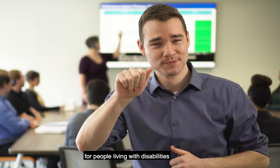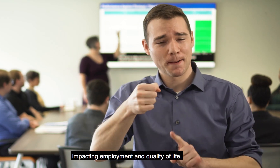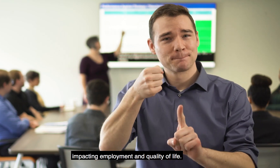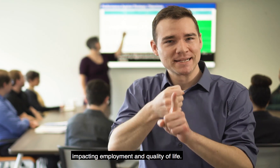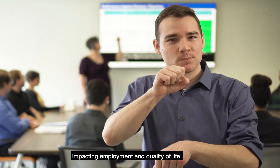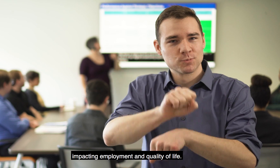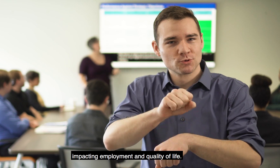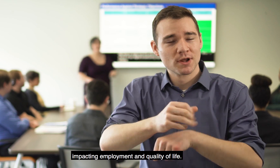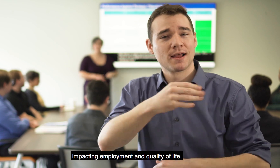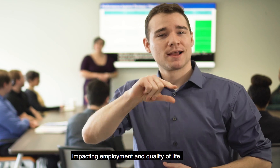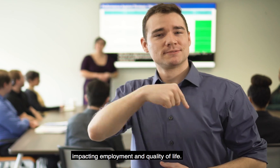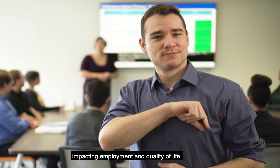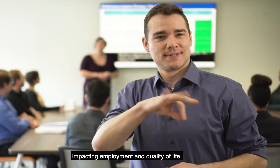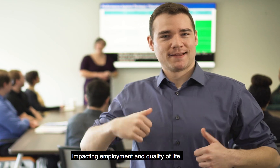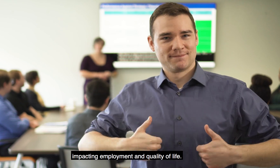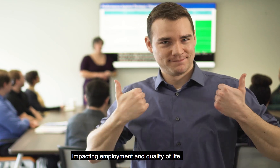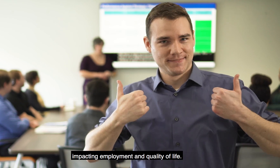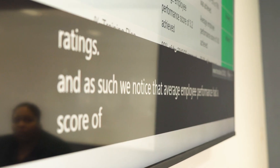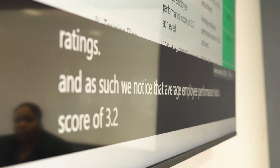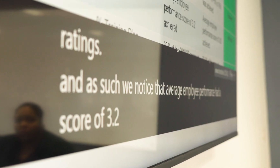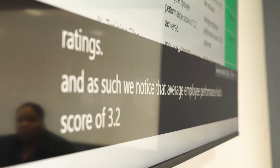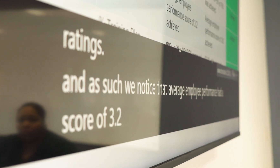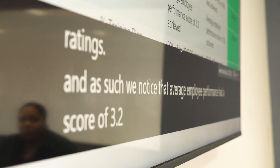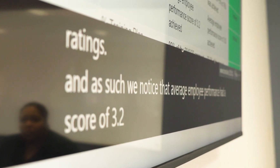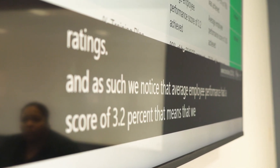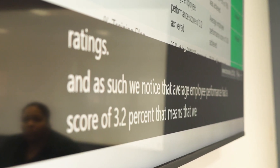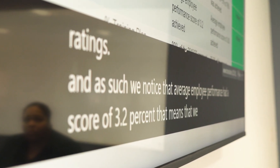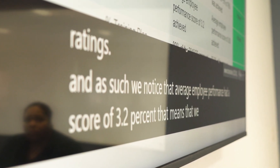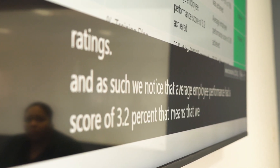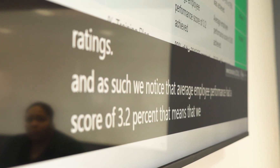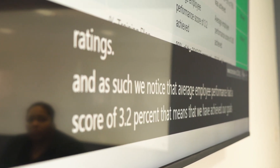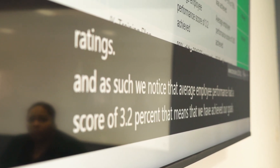impacting employment and quality of life. Automatic captions appear on the screen.